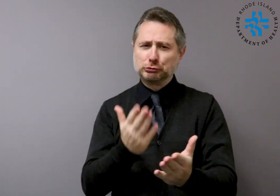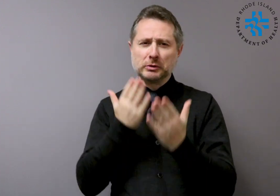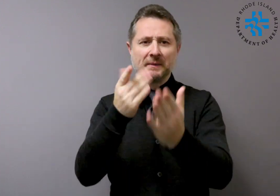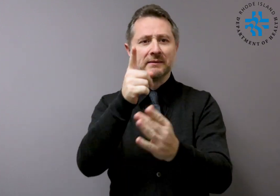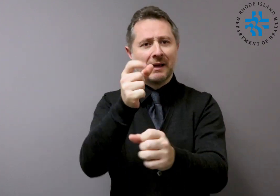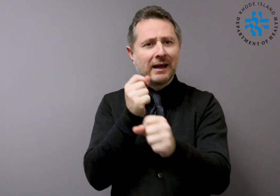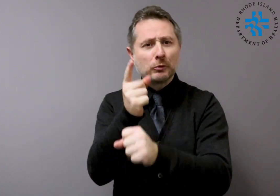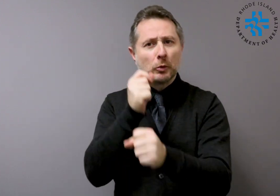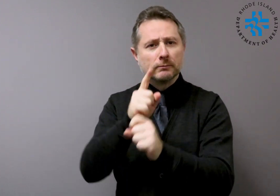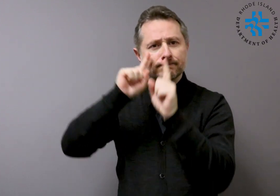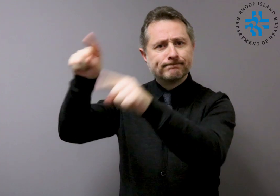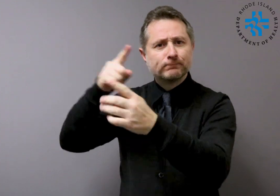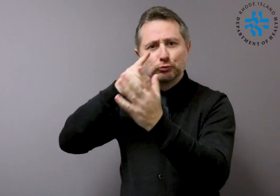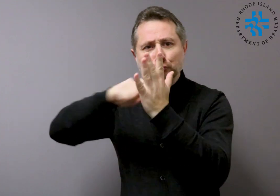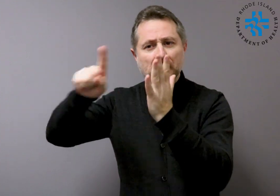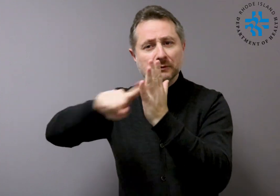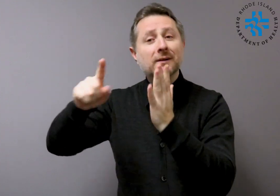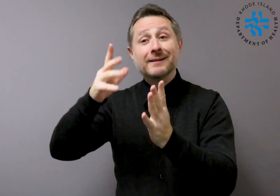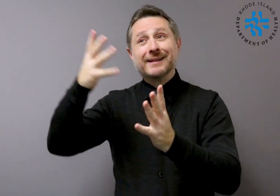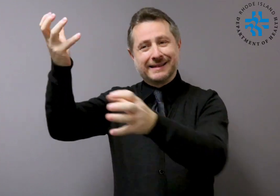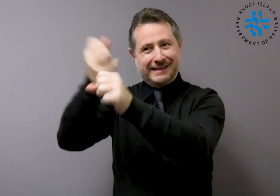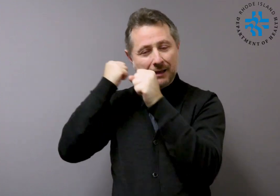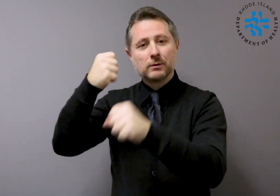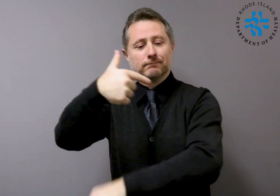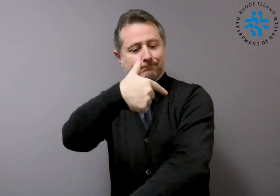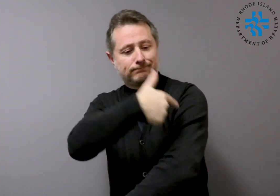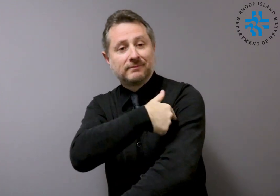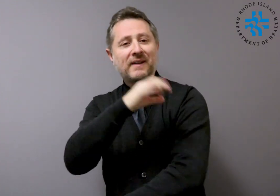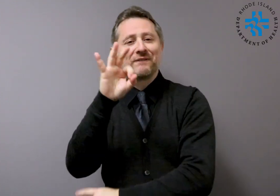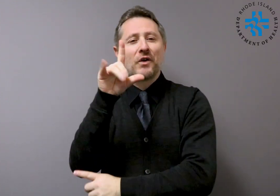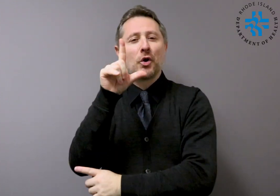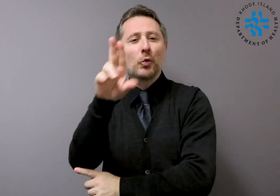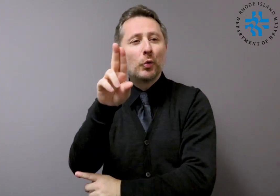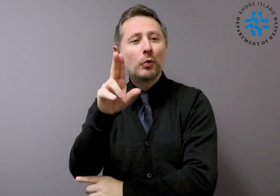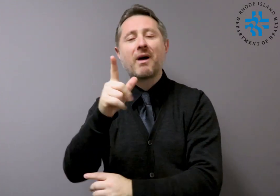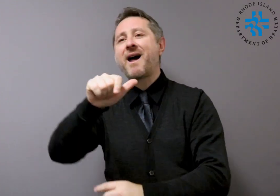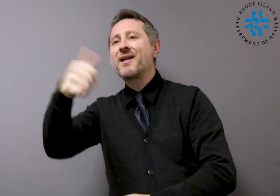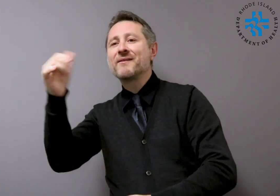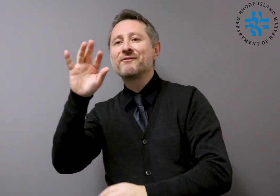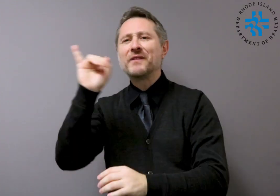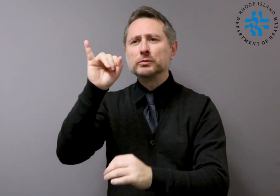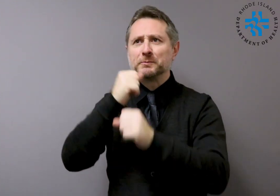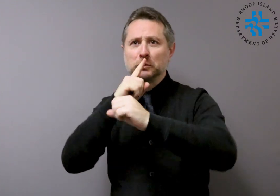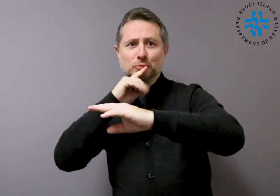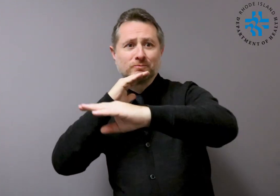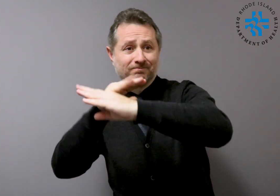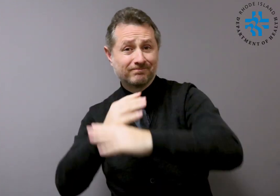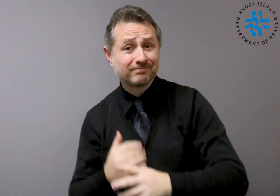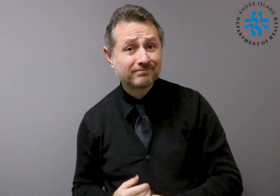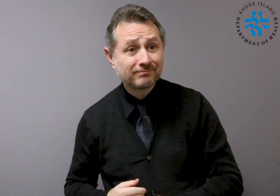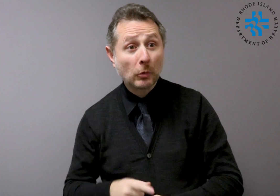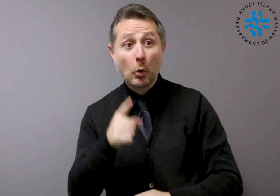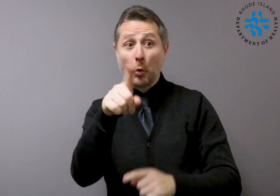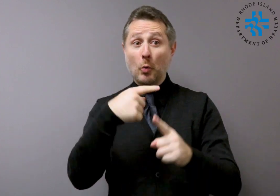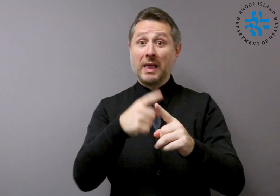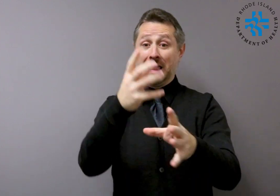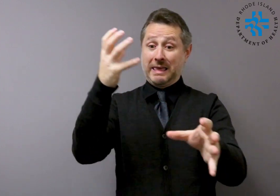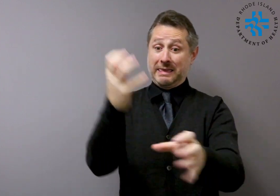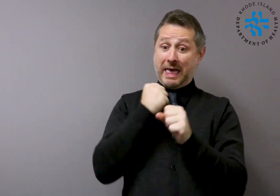around you to do the same. Wash your hands often throughout the day. Use warm water and soap. If soap and water are not available, use